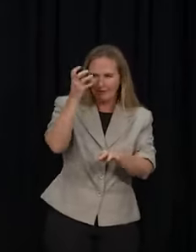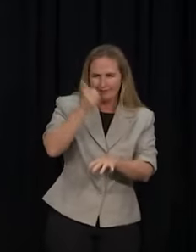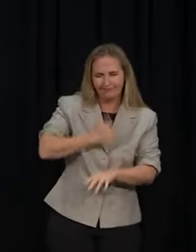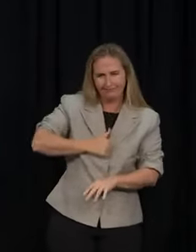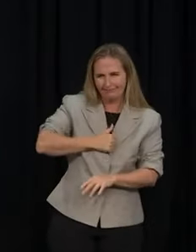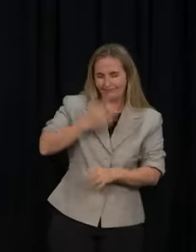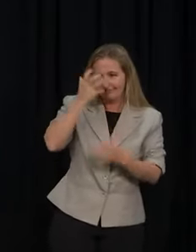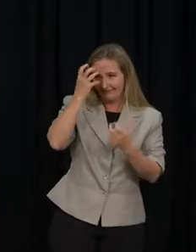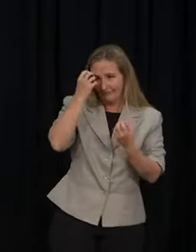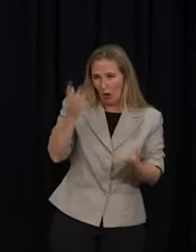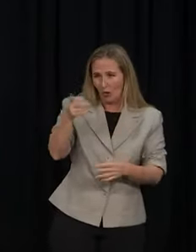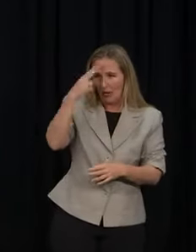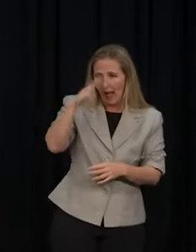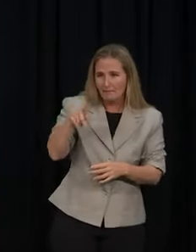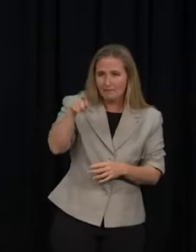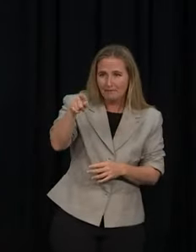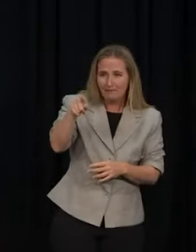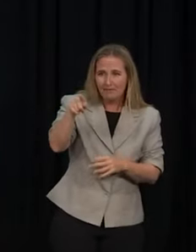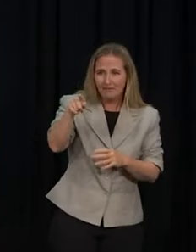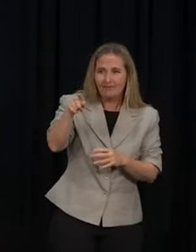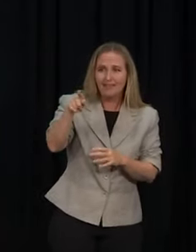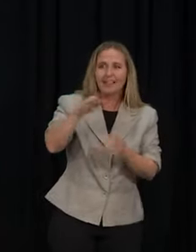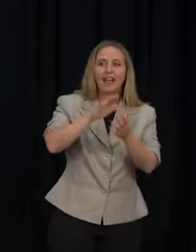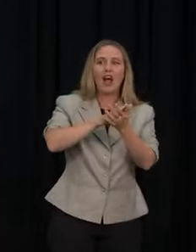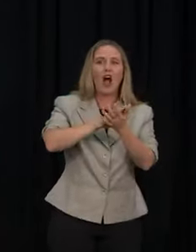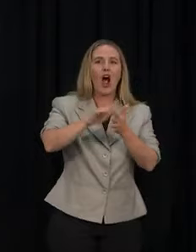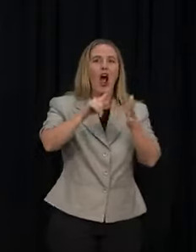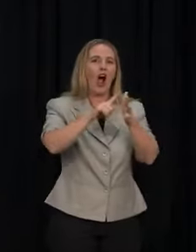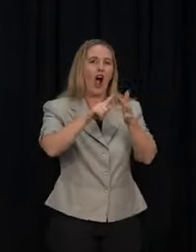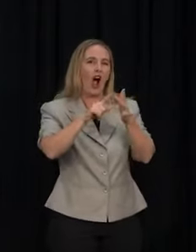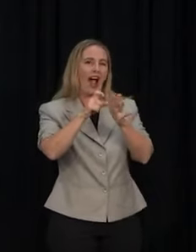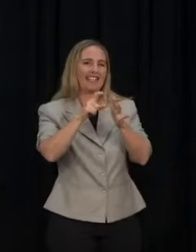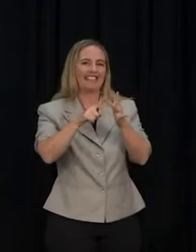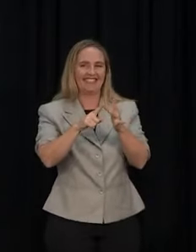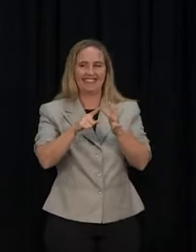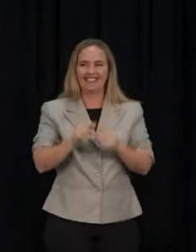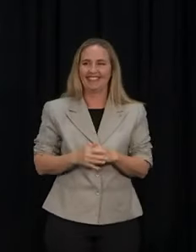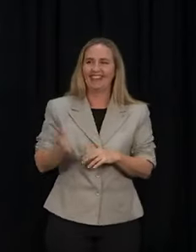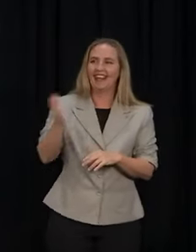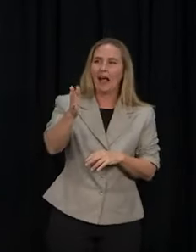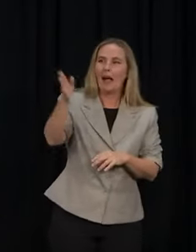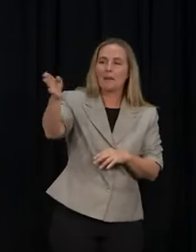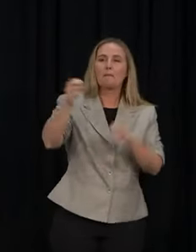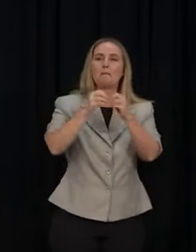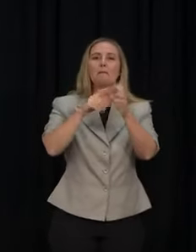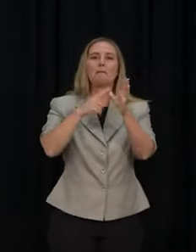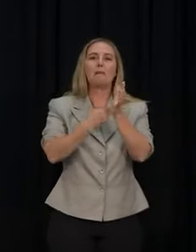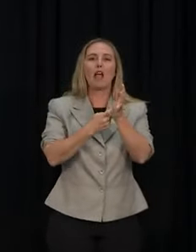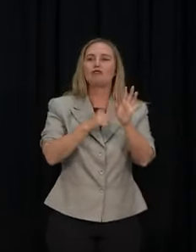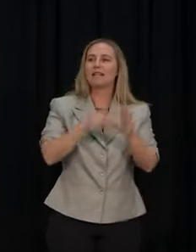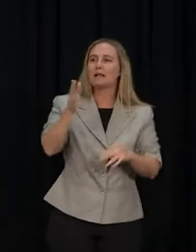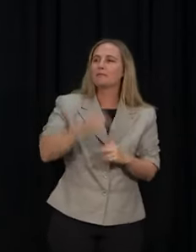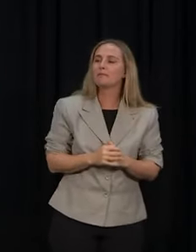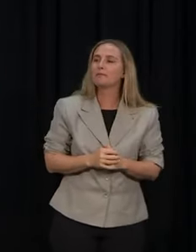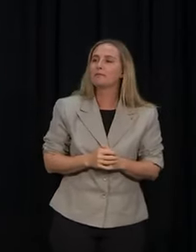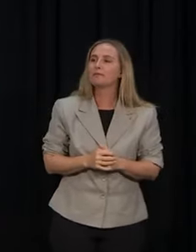I have forgotten your name. I don't want to call you just the middle. Sorry. Sorry. Barry. Prime Minister, you said earlier